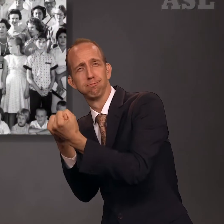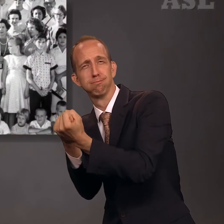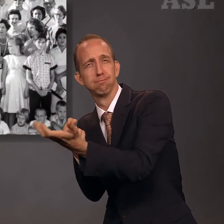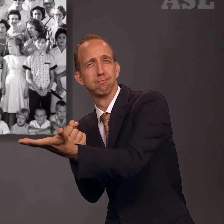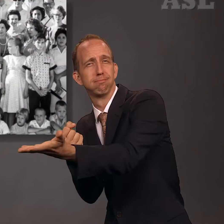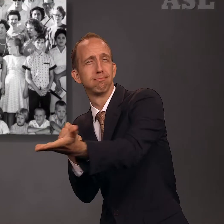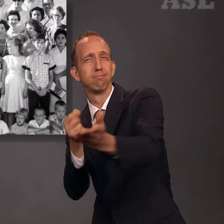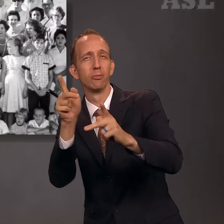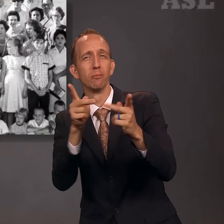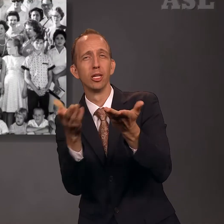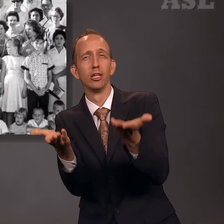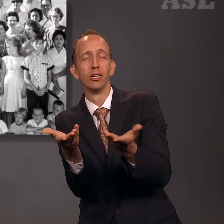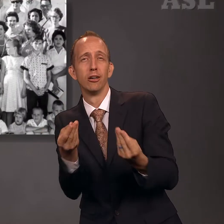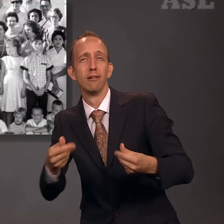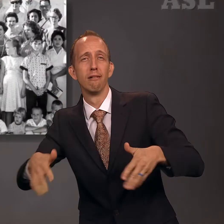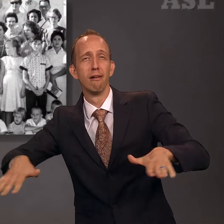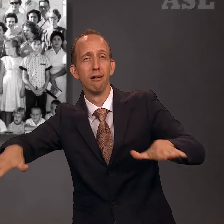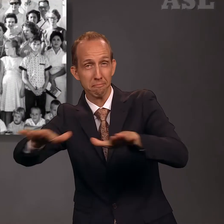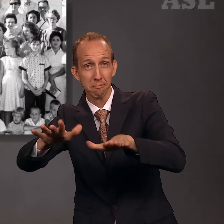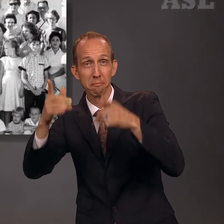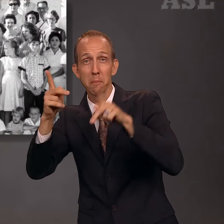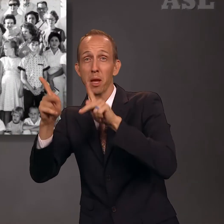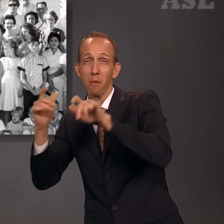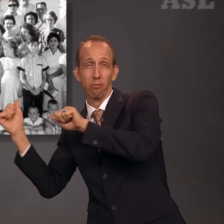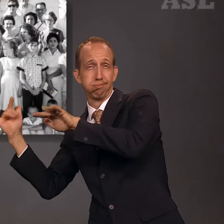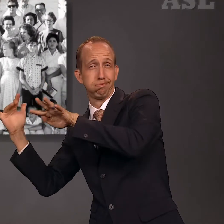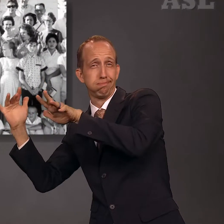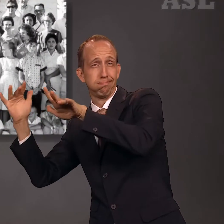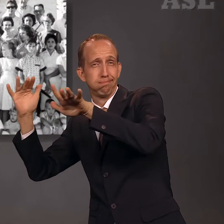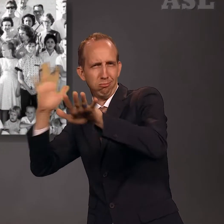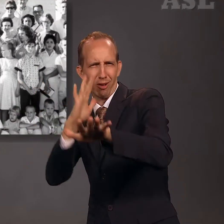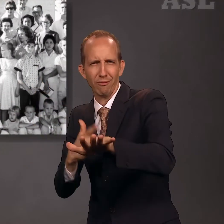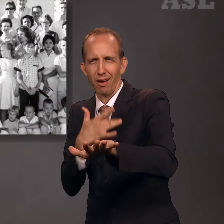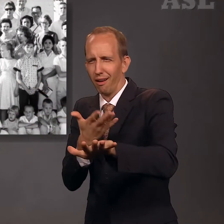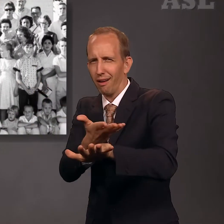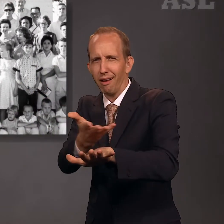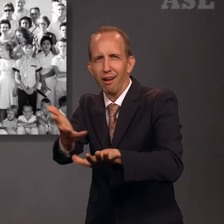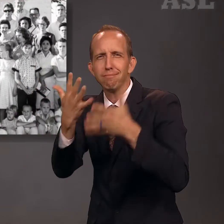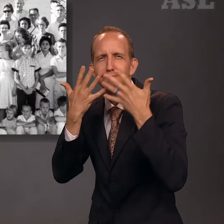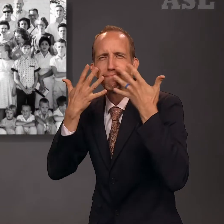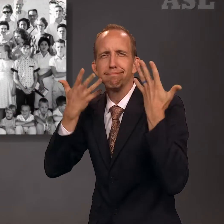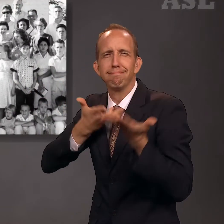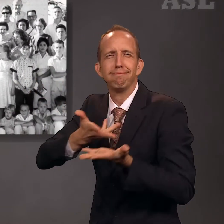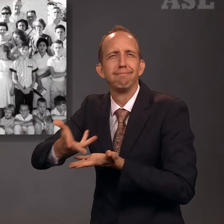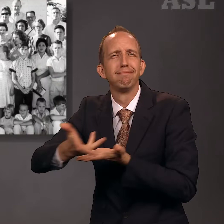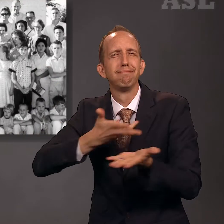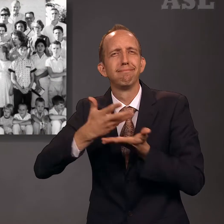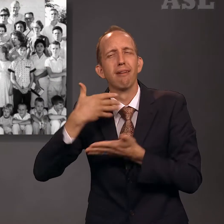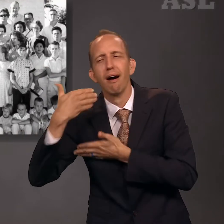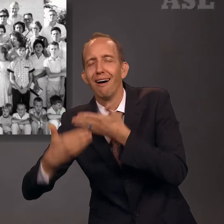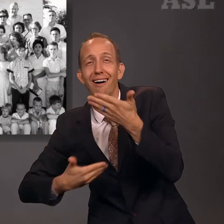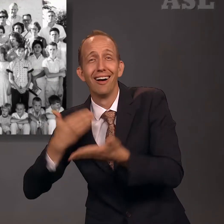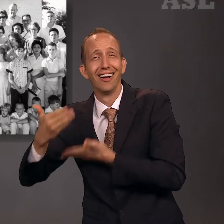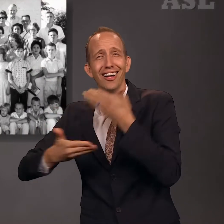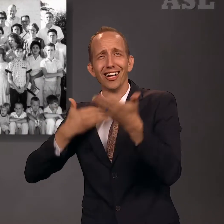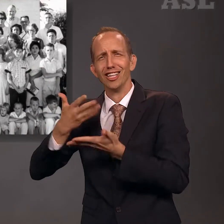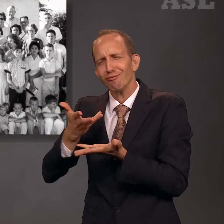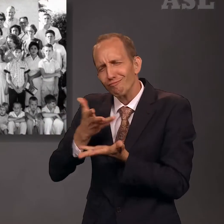We invoke thy blessings upon the people of this land, that they shall be friendly and hospitable and kind and